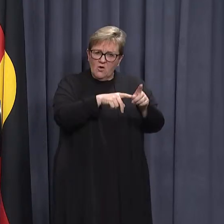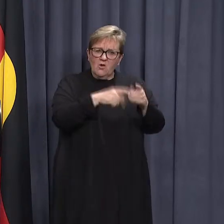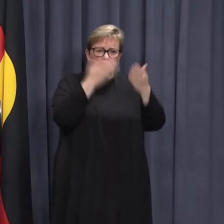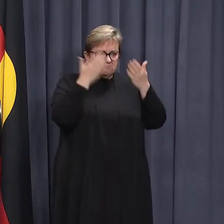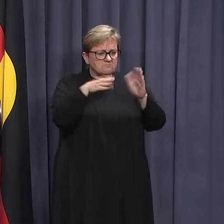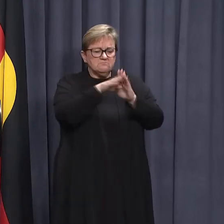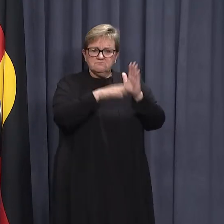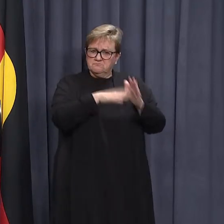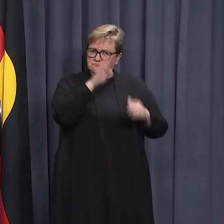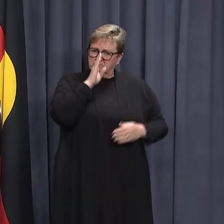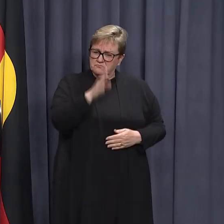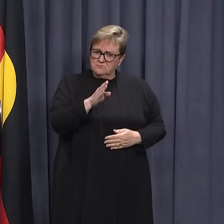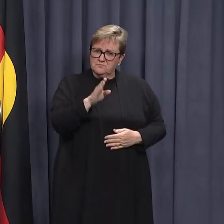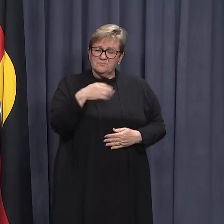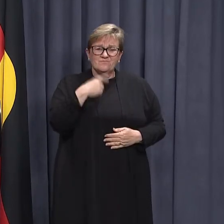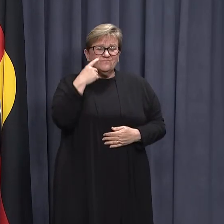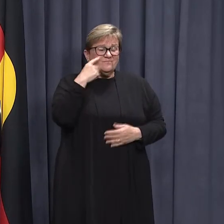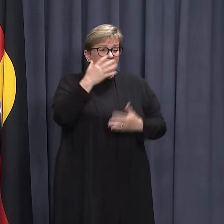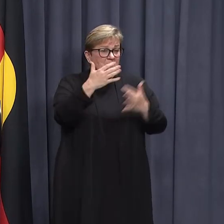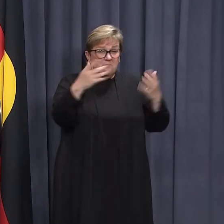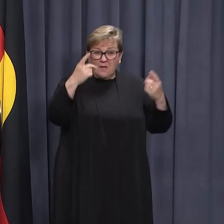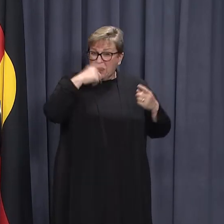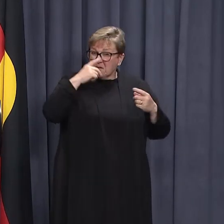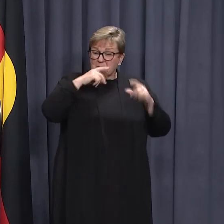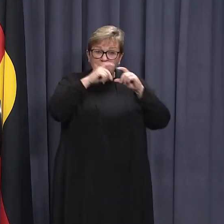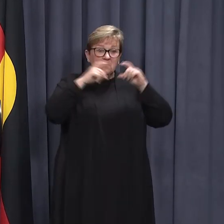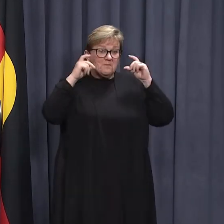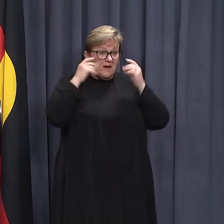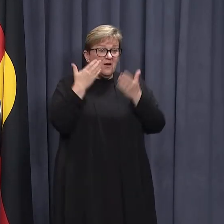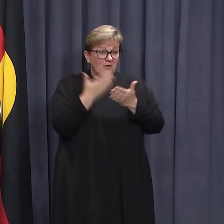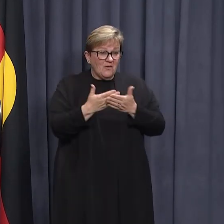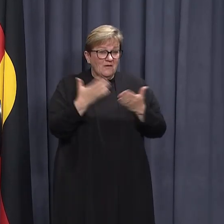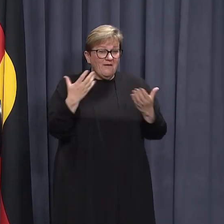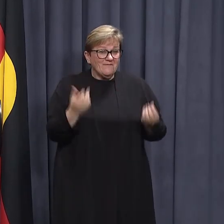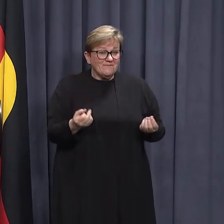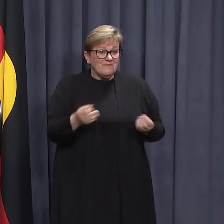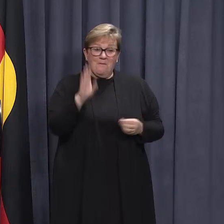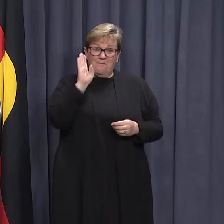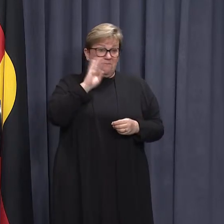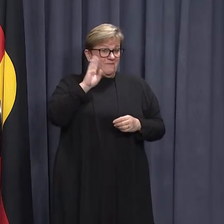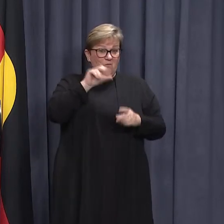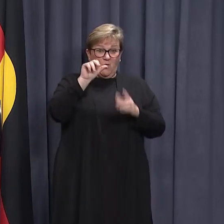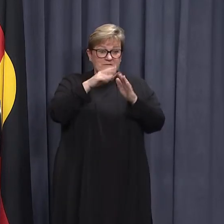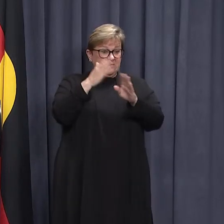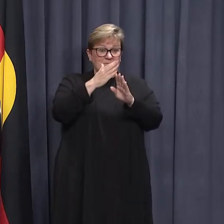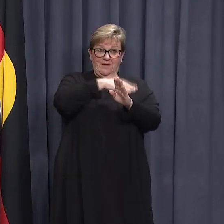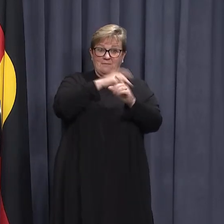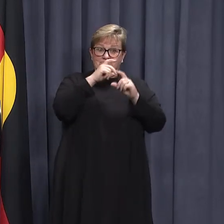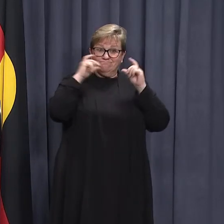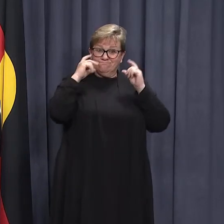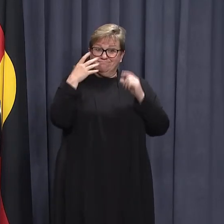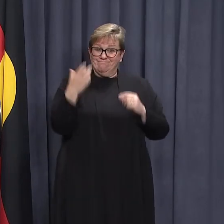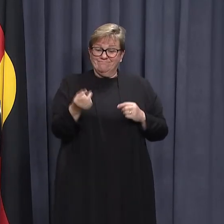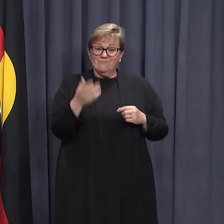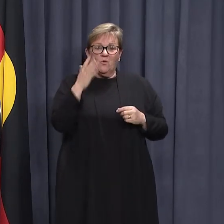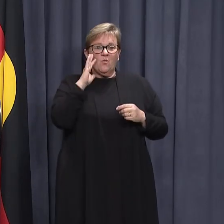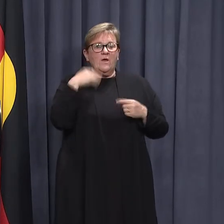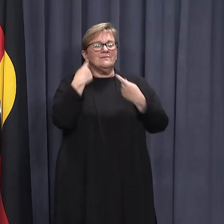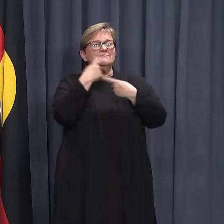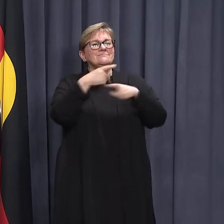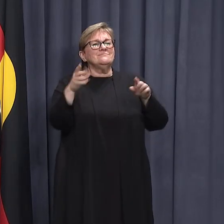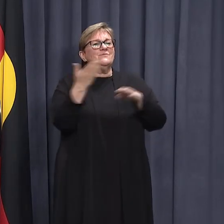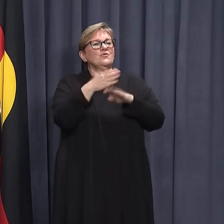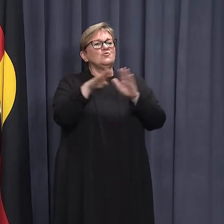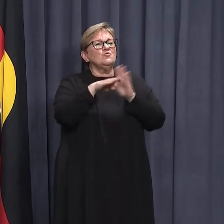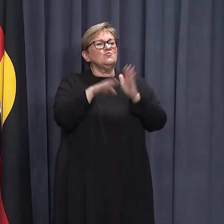advice immediately as I saw so many people put on their masks before 6pm last night when the new rule